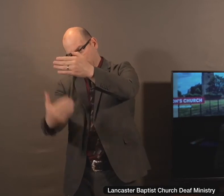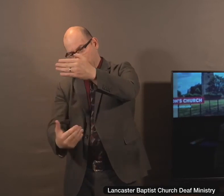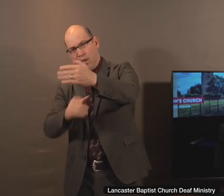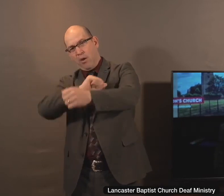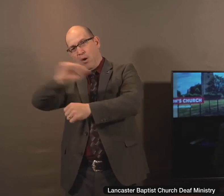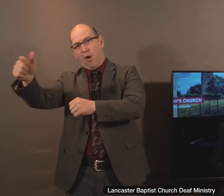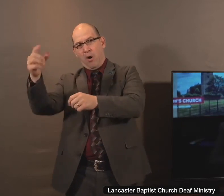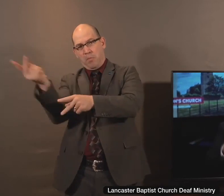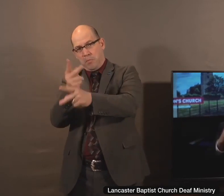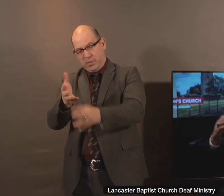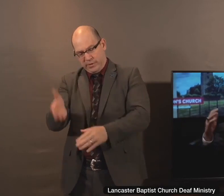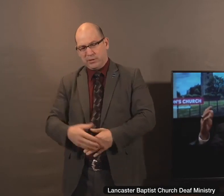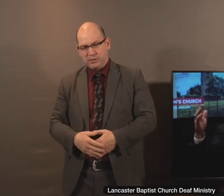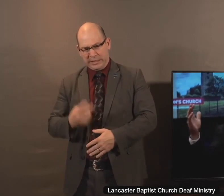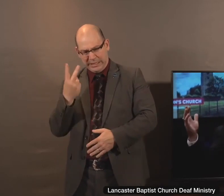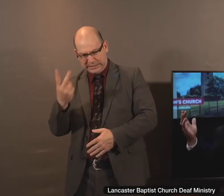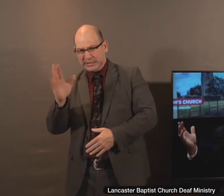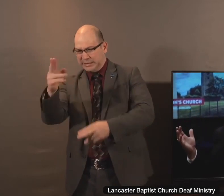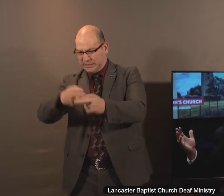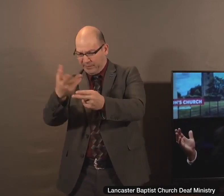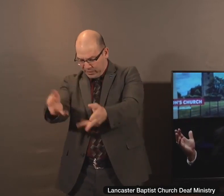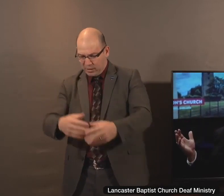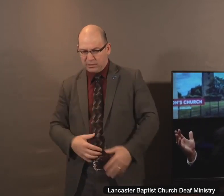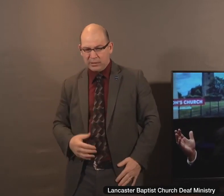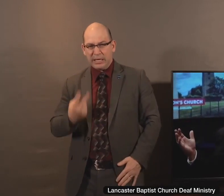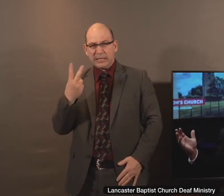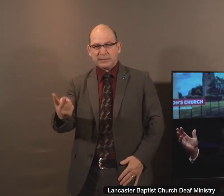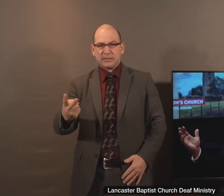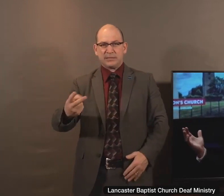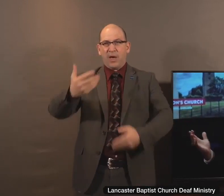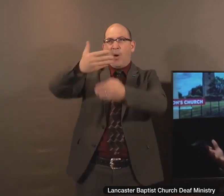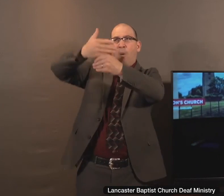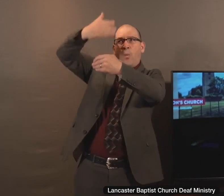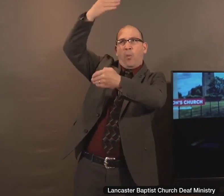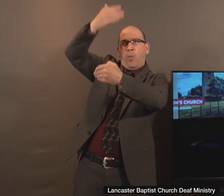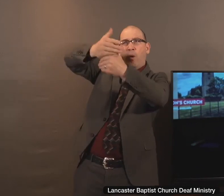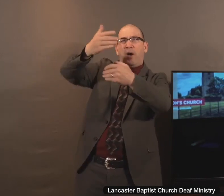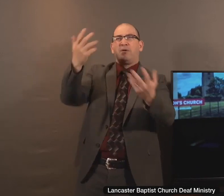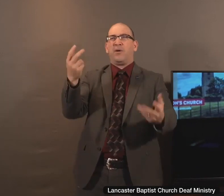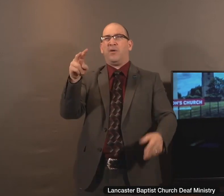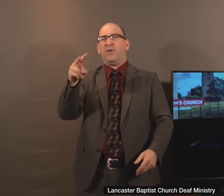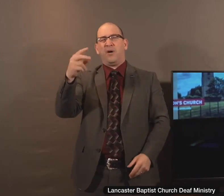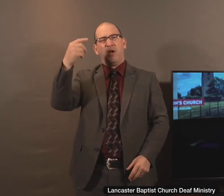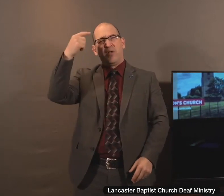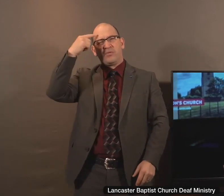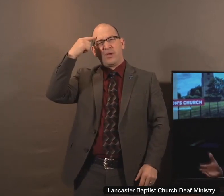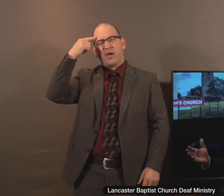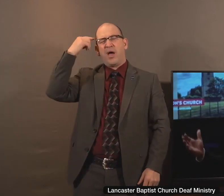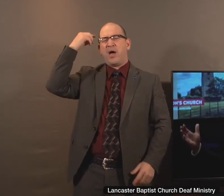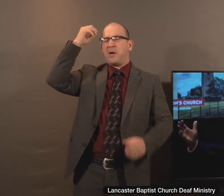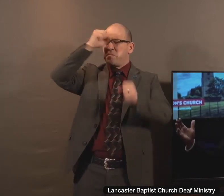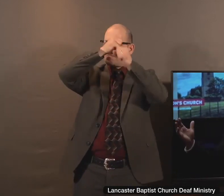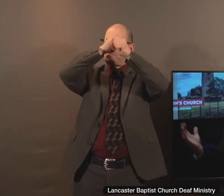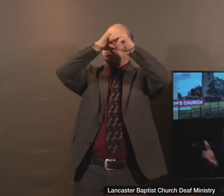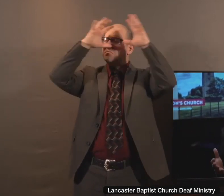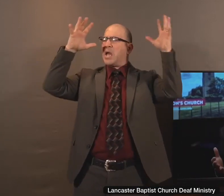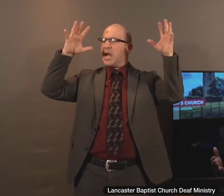I saw the stained glass and those stone walls. And I tried to envision what it must've been like to hear, to hear him